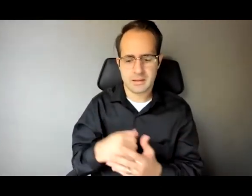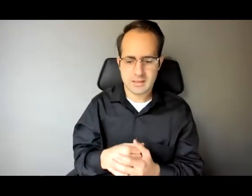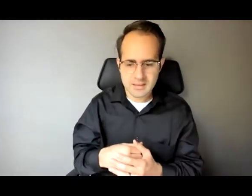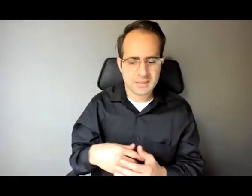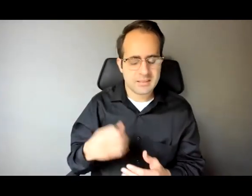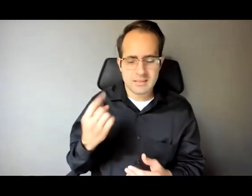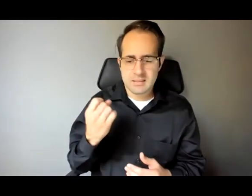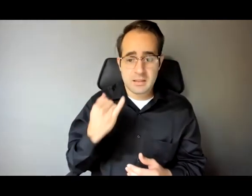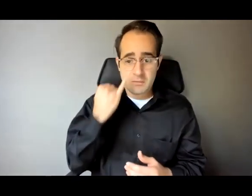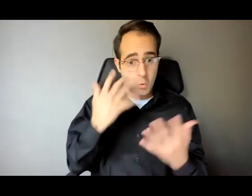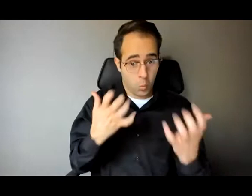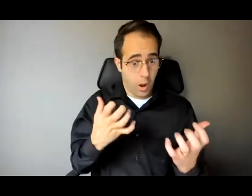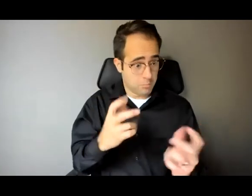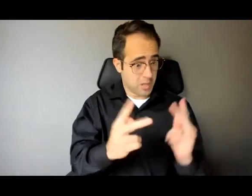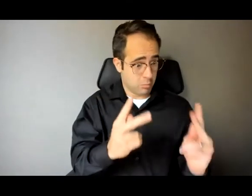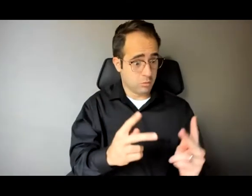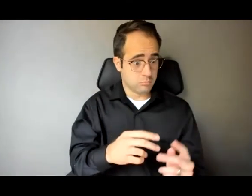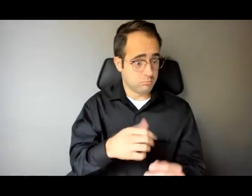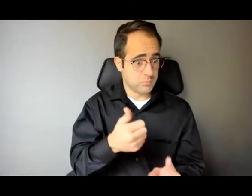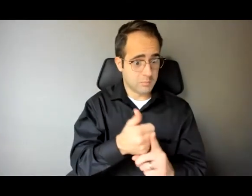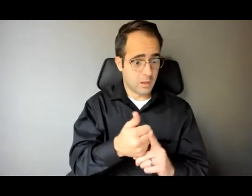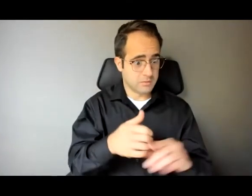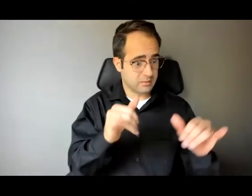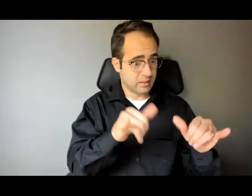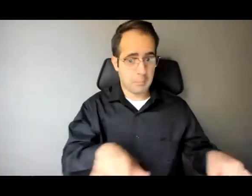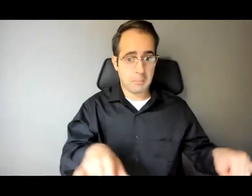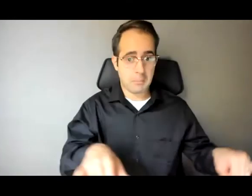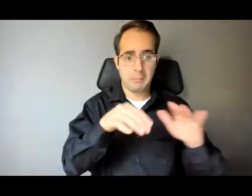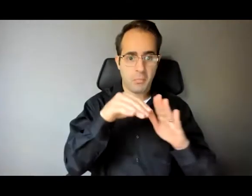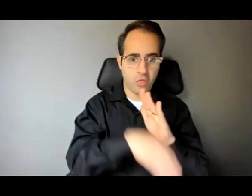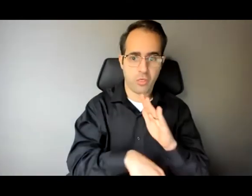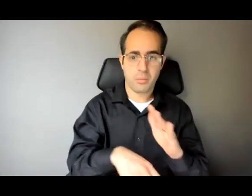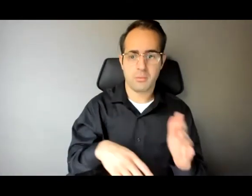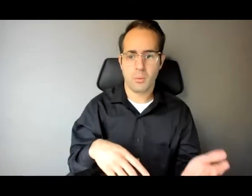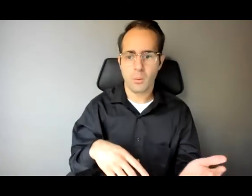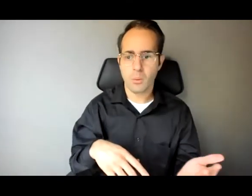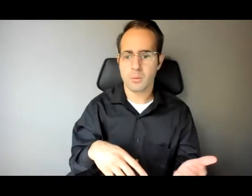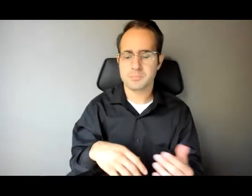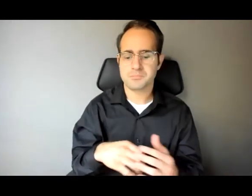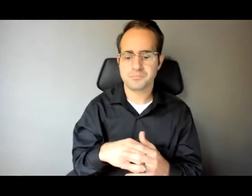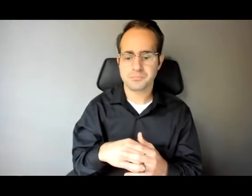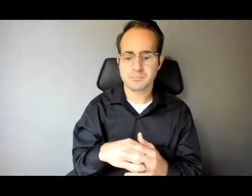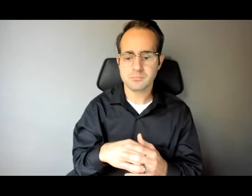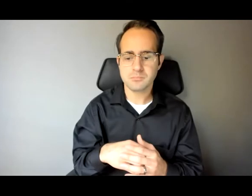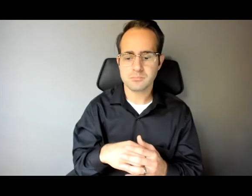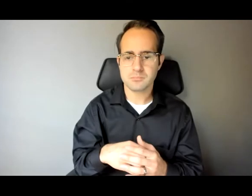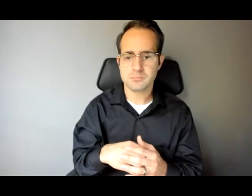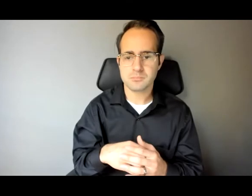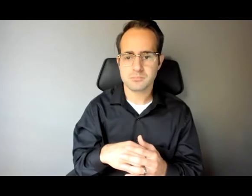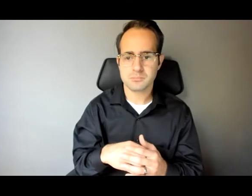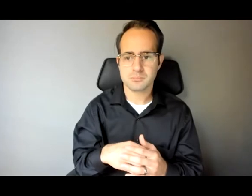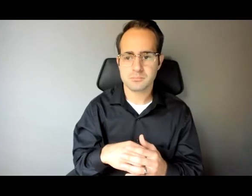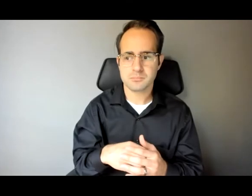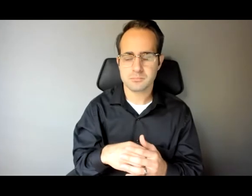to become victims of crime like teach people who are coming home from prison that they don't belong put them under a bridge don't give them an